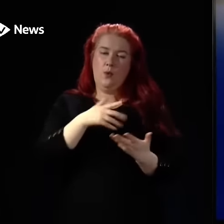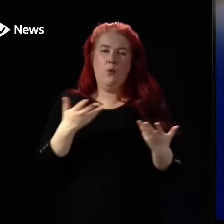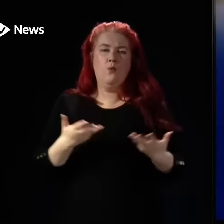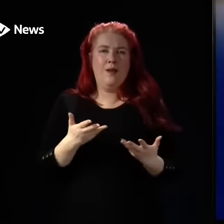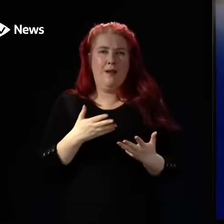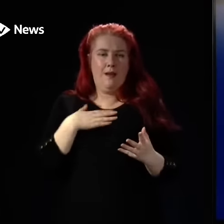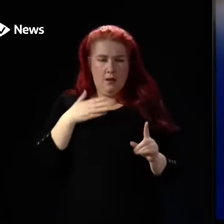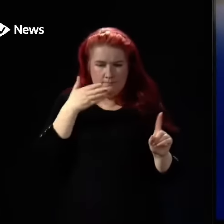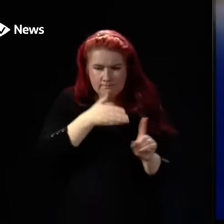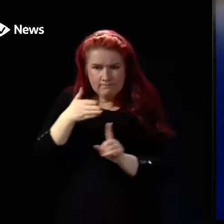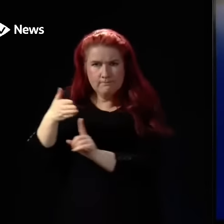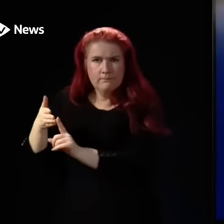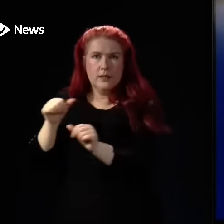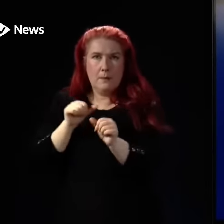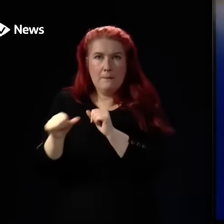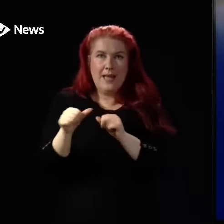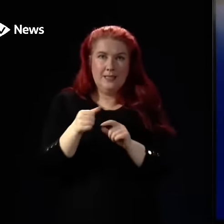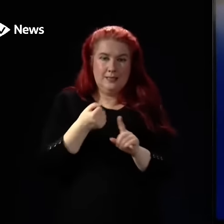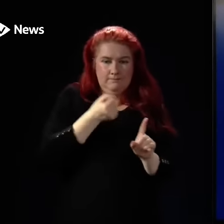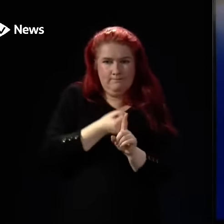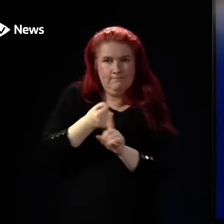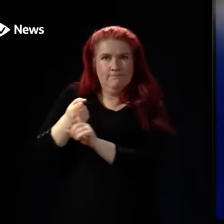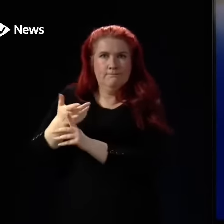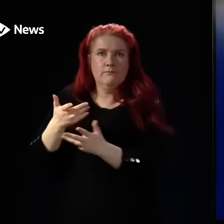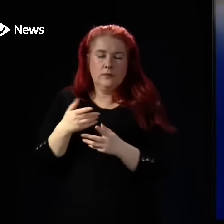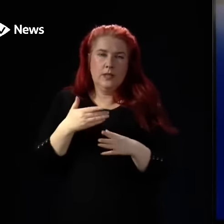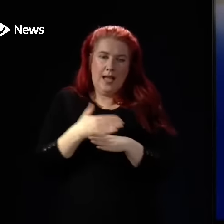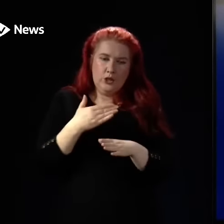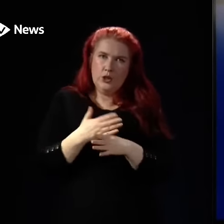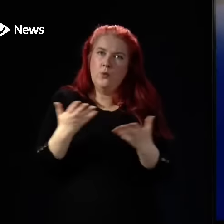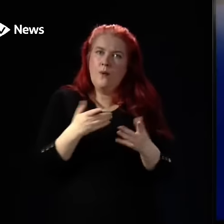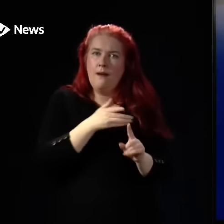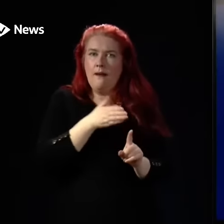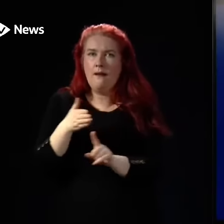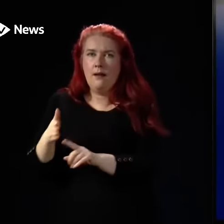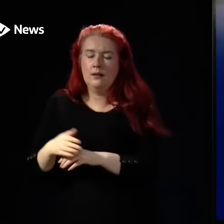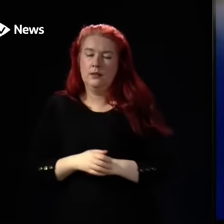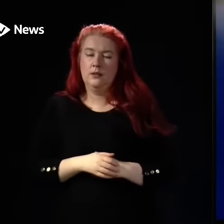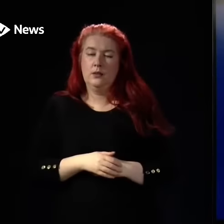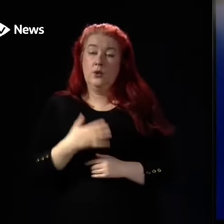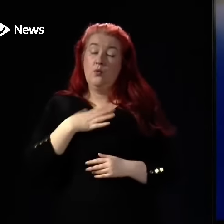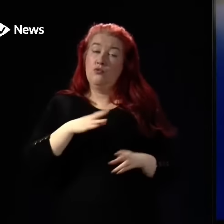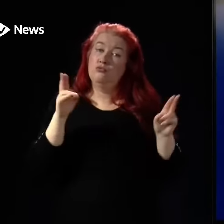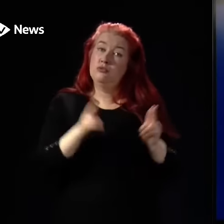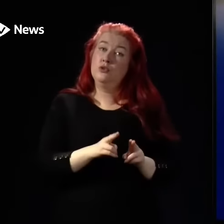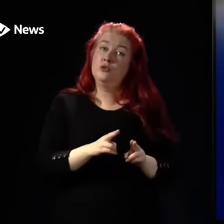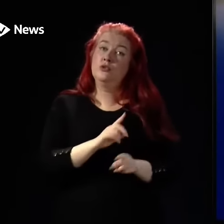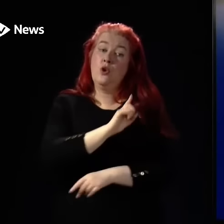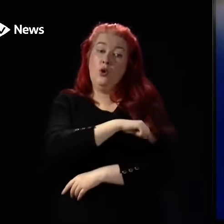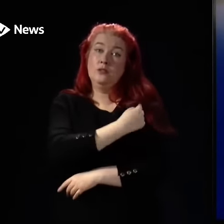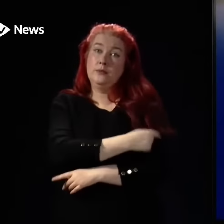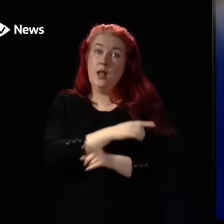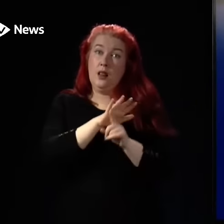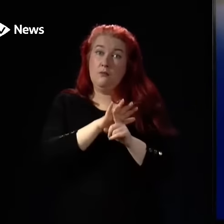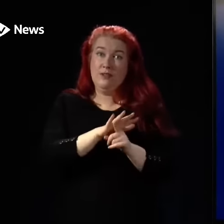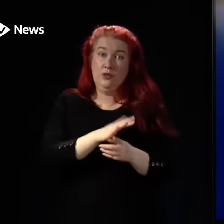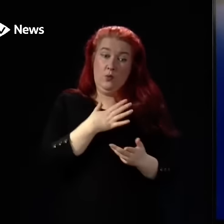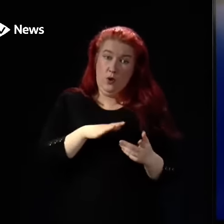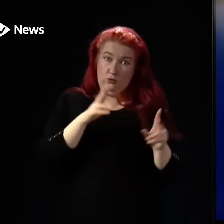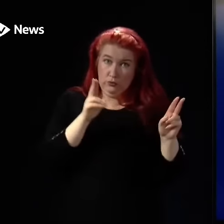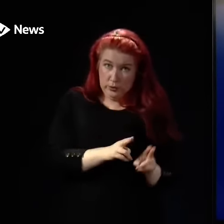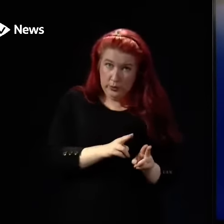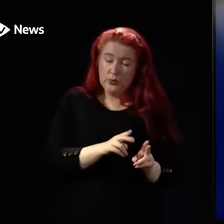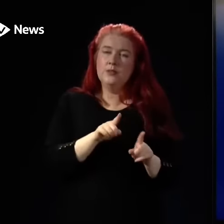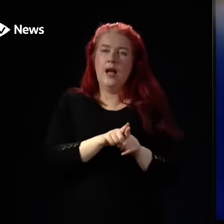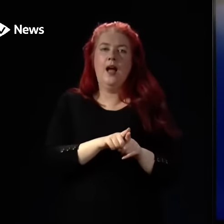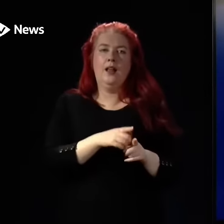further action will have greatest impact. In short, to reduce the pressure in hospitals and the knock-on impacts